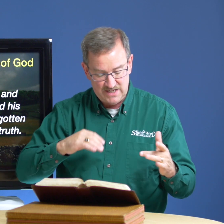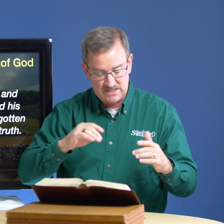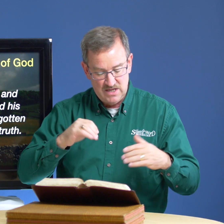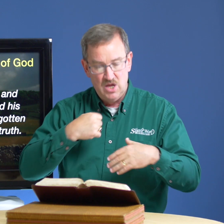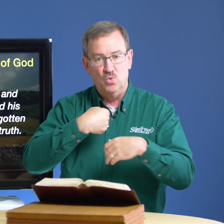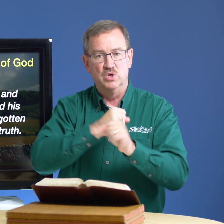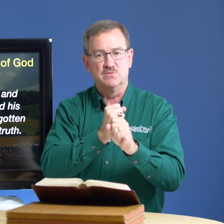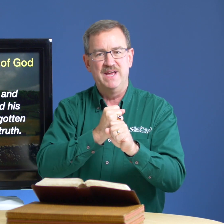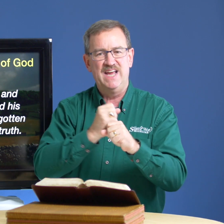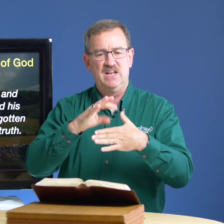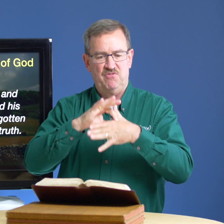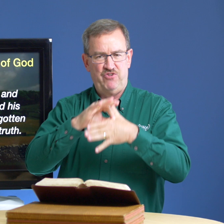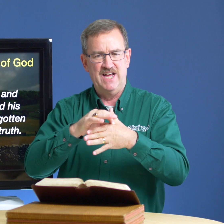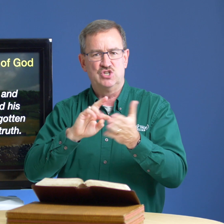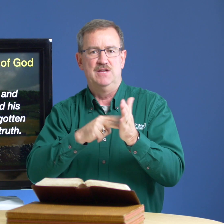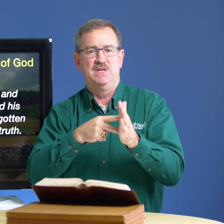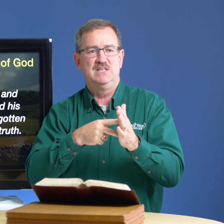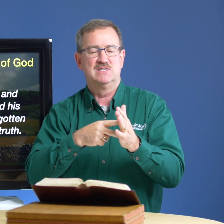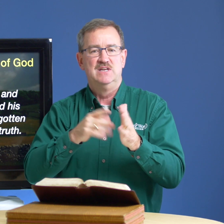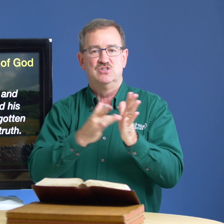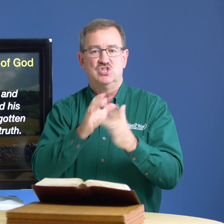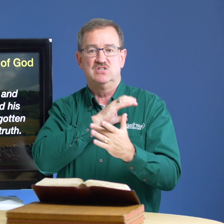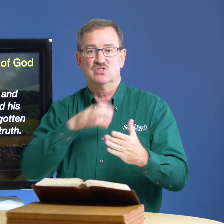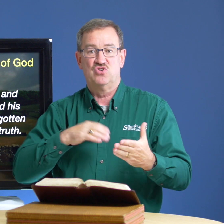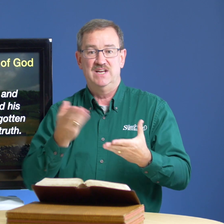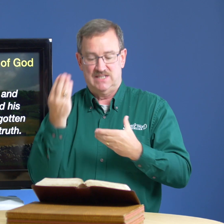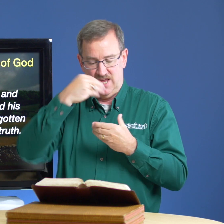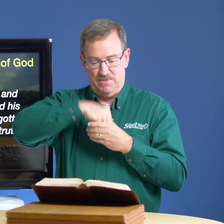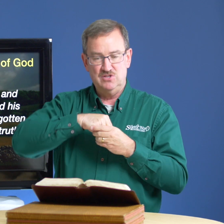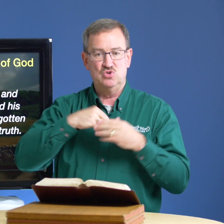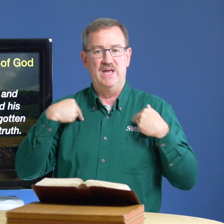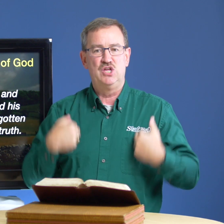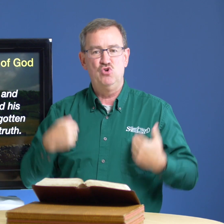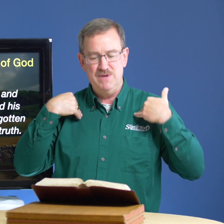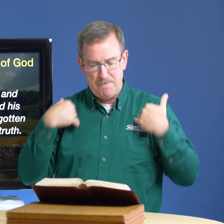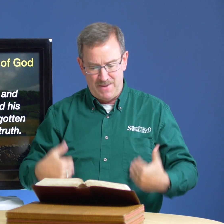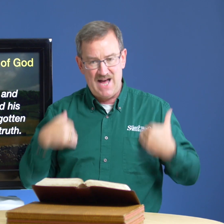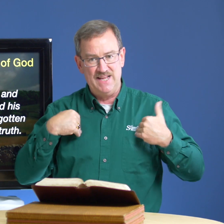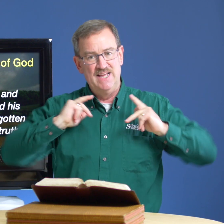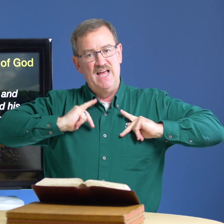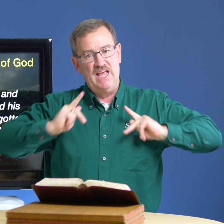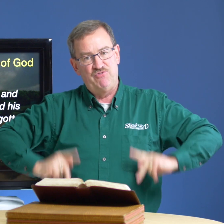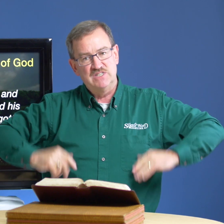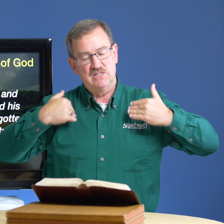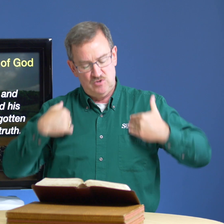was made flesh it means jesus christ came into a human body a physical